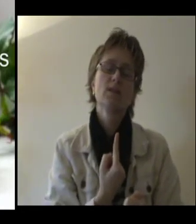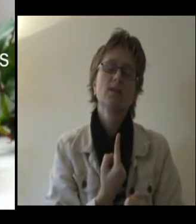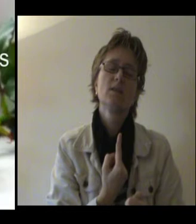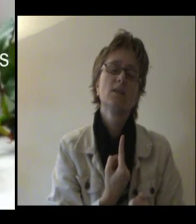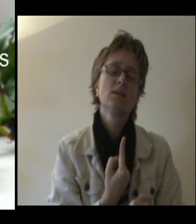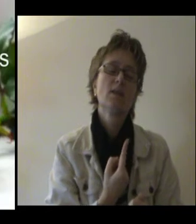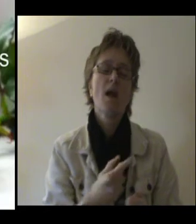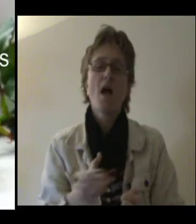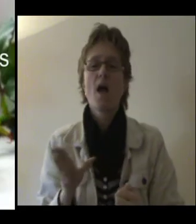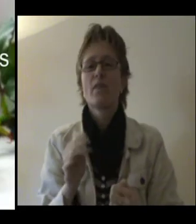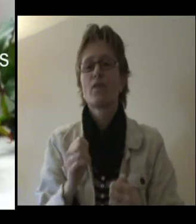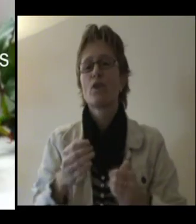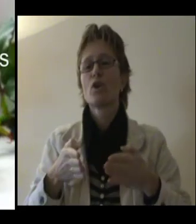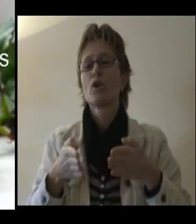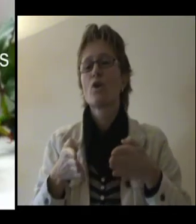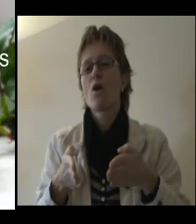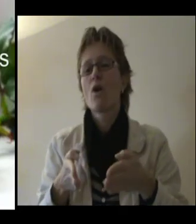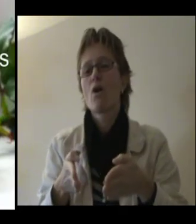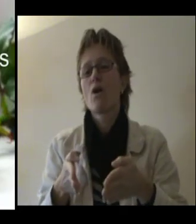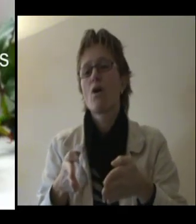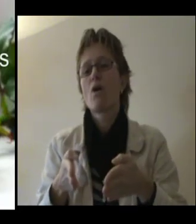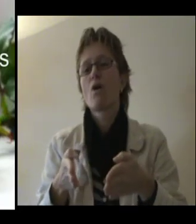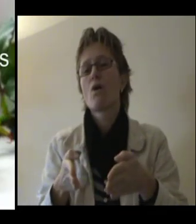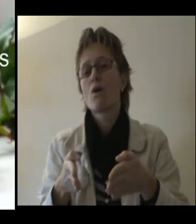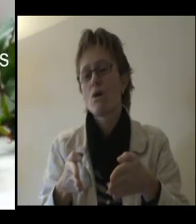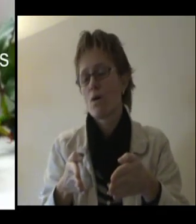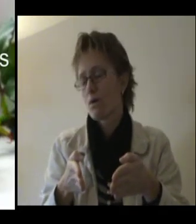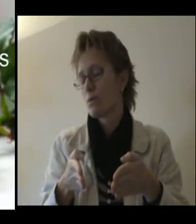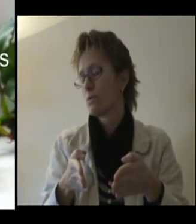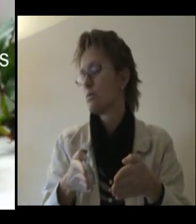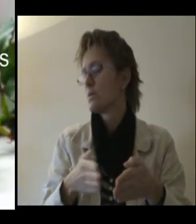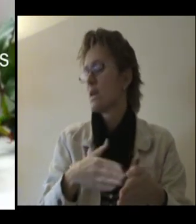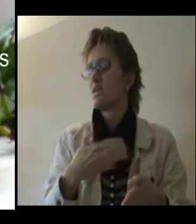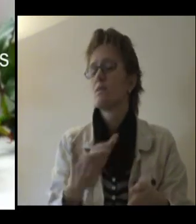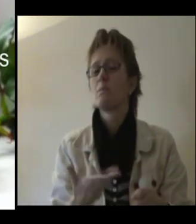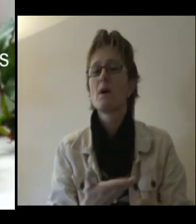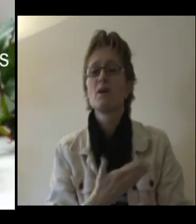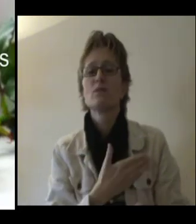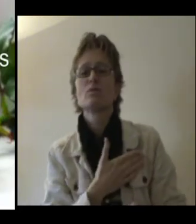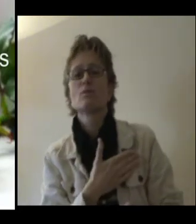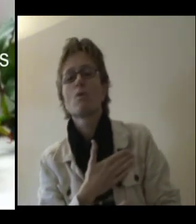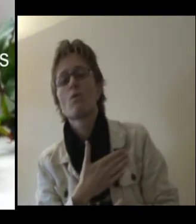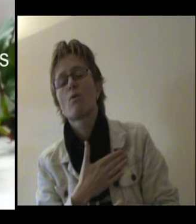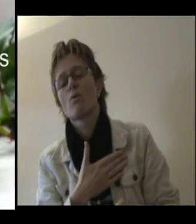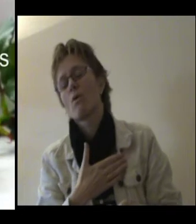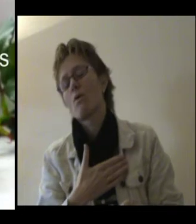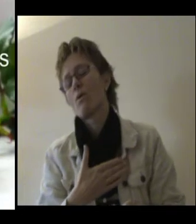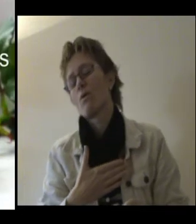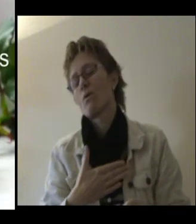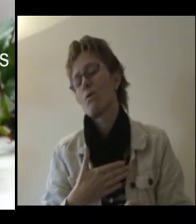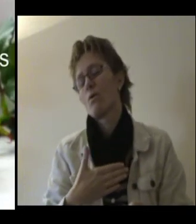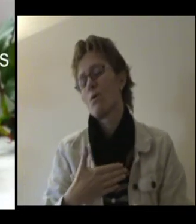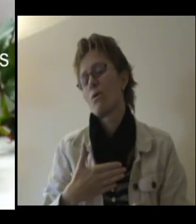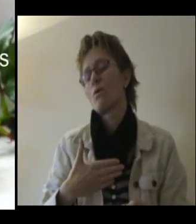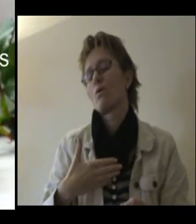And the love has been too long